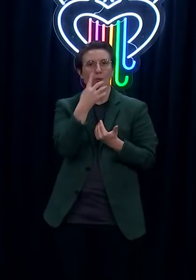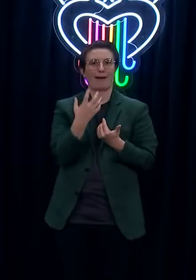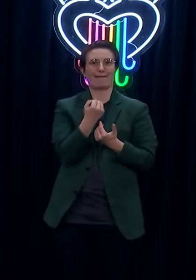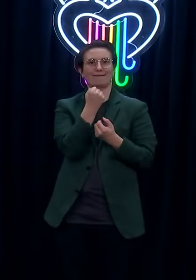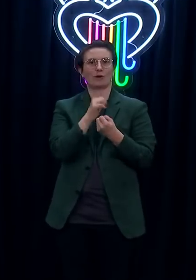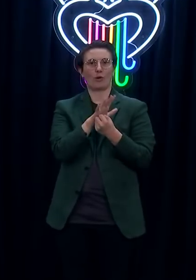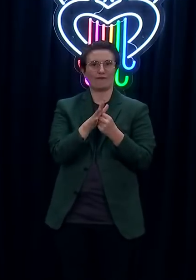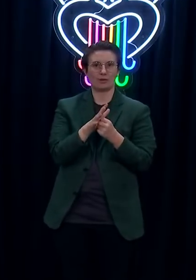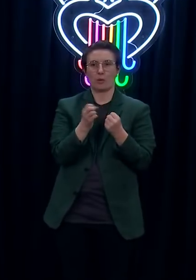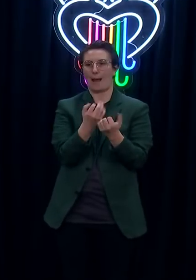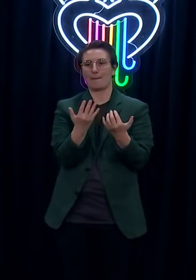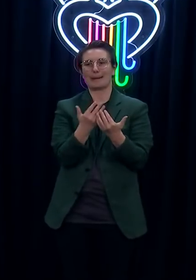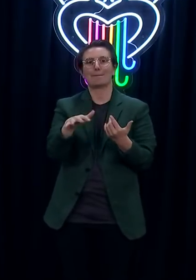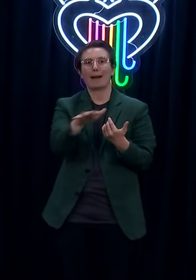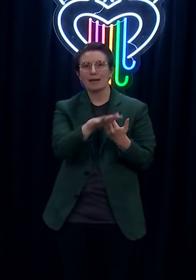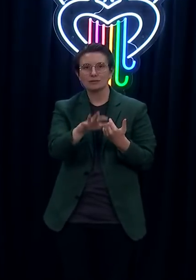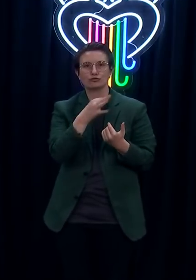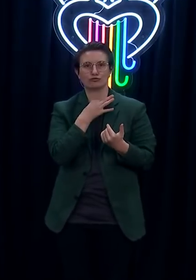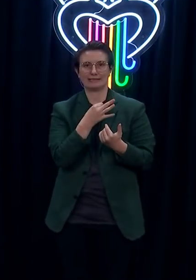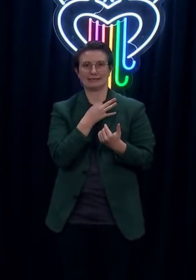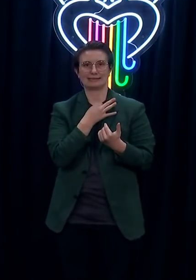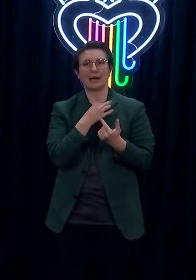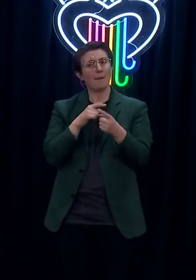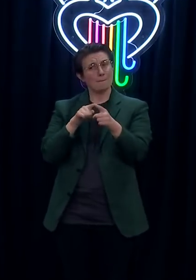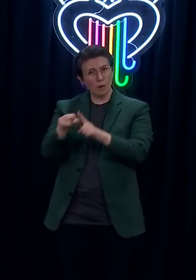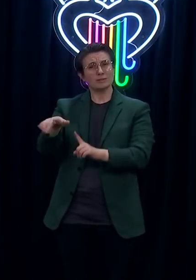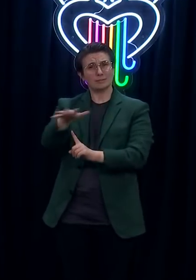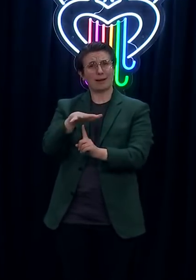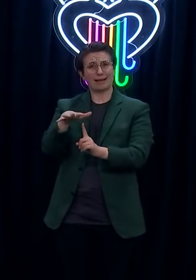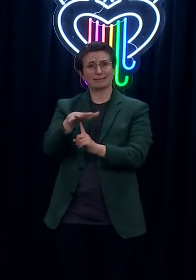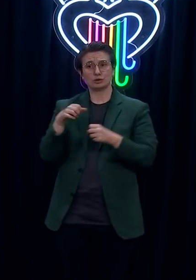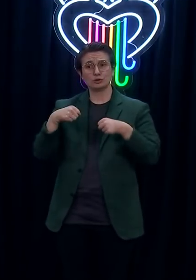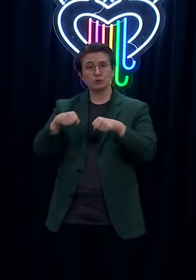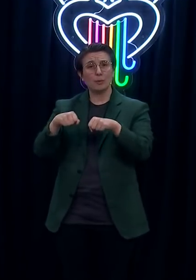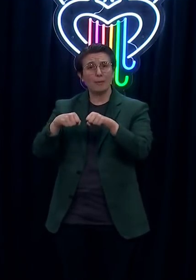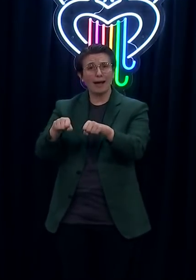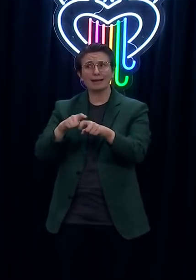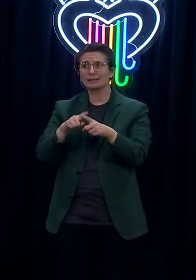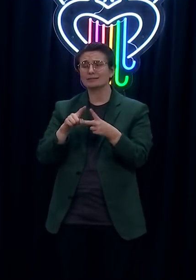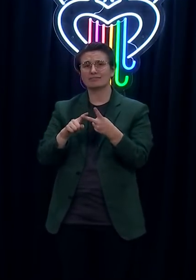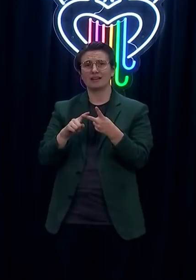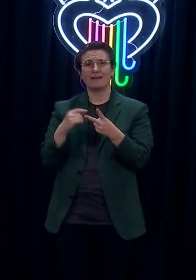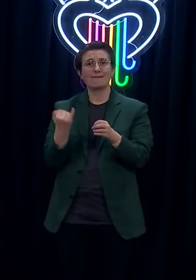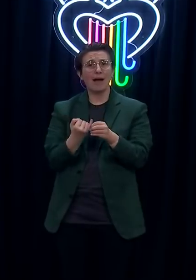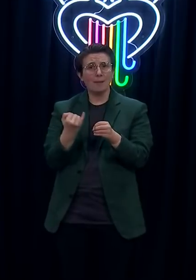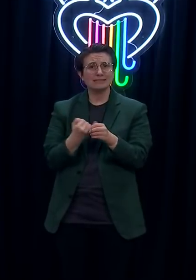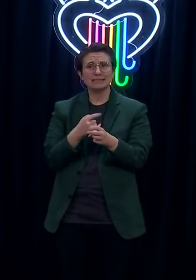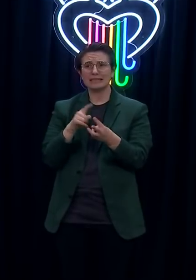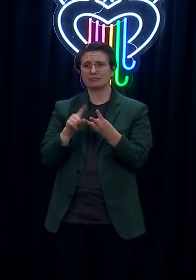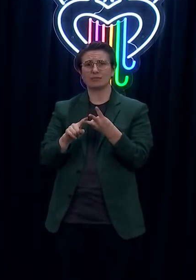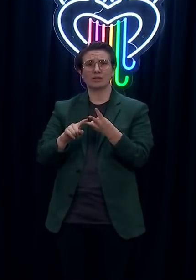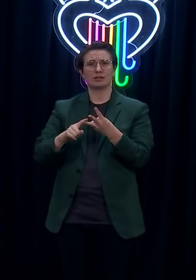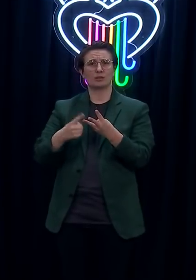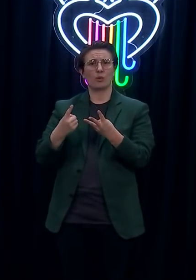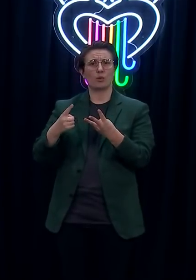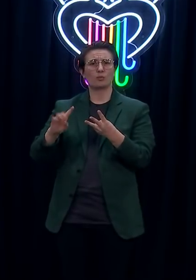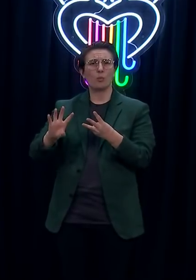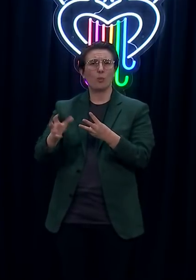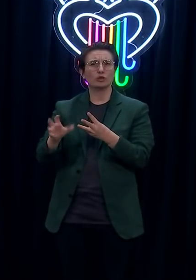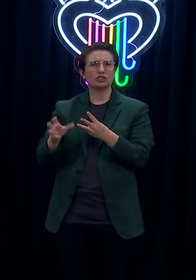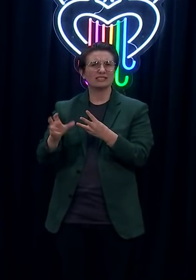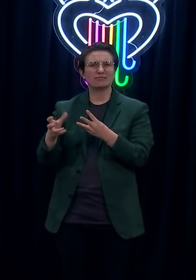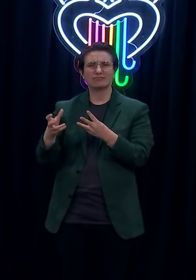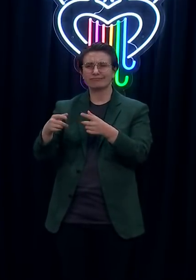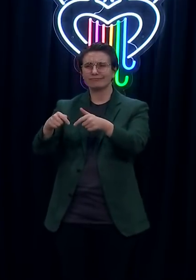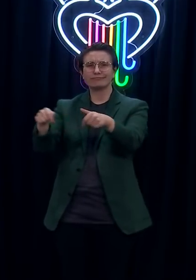been pharmacies, have been supermarkets, have been laundromats, and we haven't tended to see cases spin off